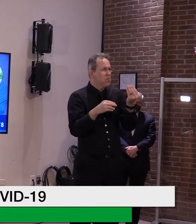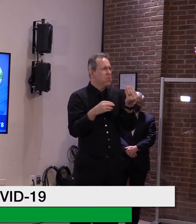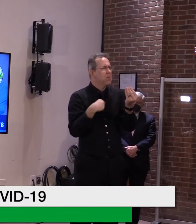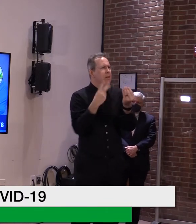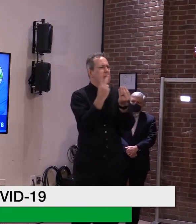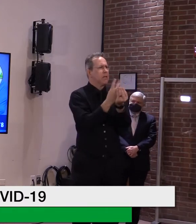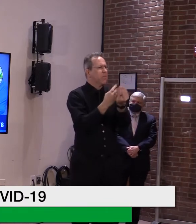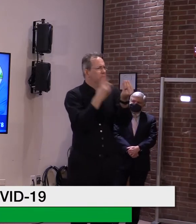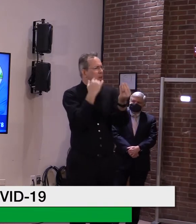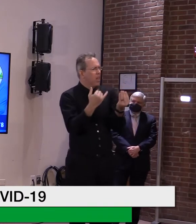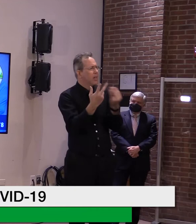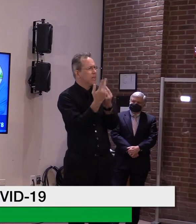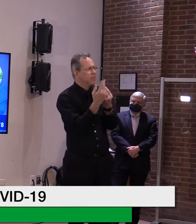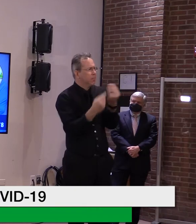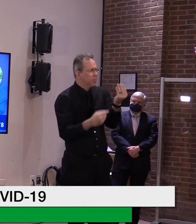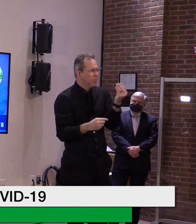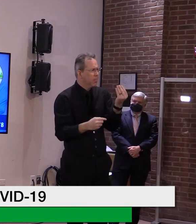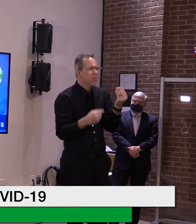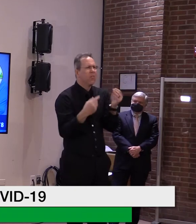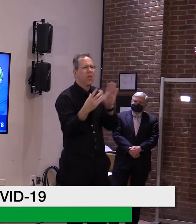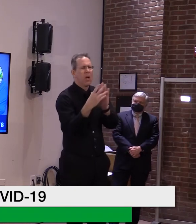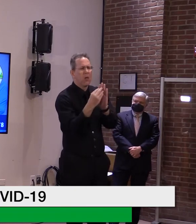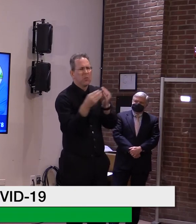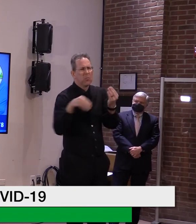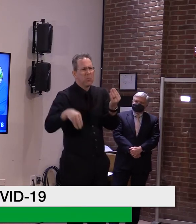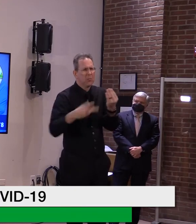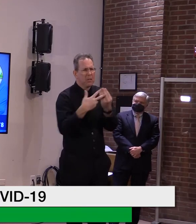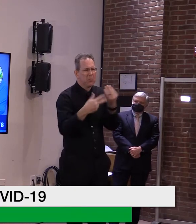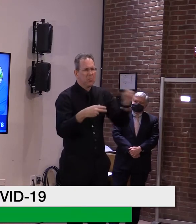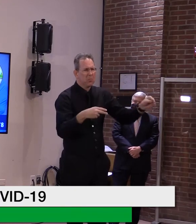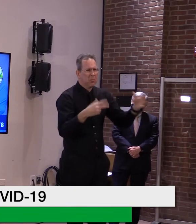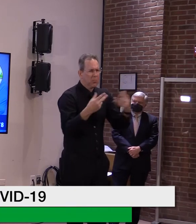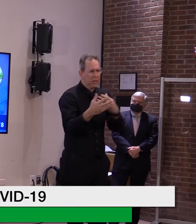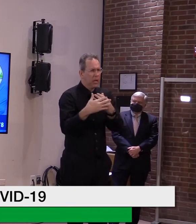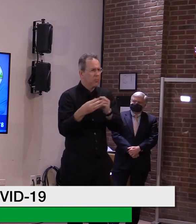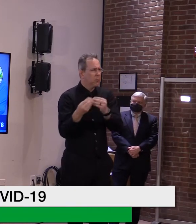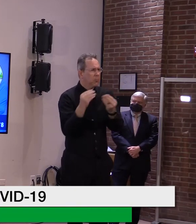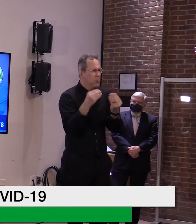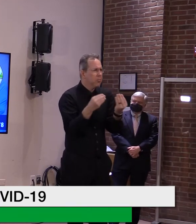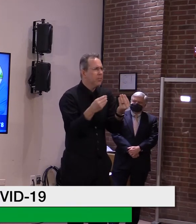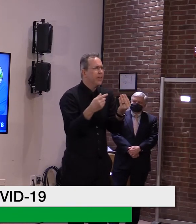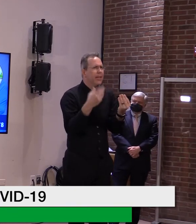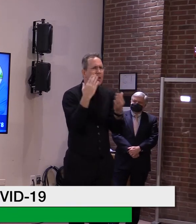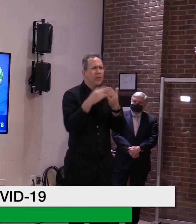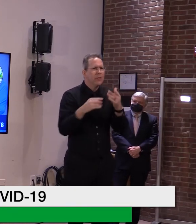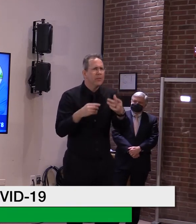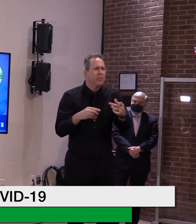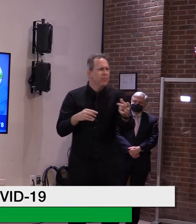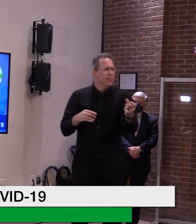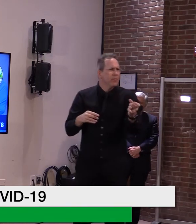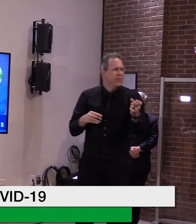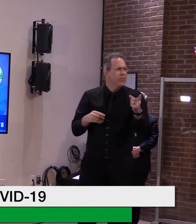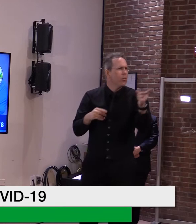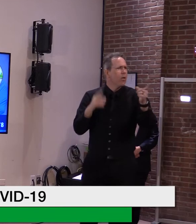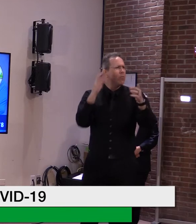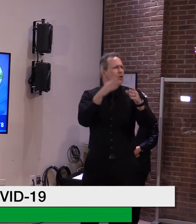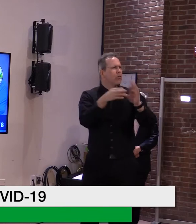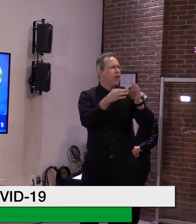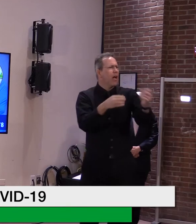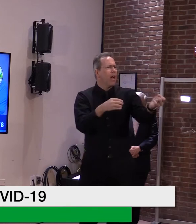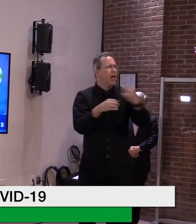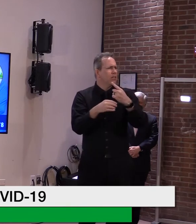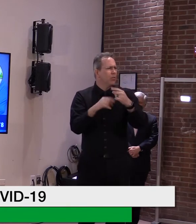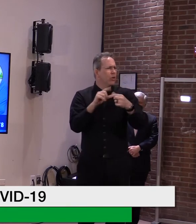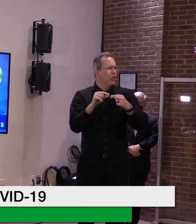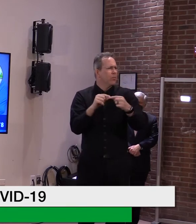wanted to add another answer to Calvin's question about moving up the registration and all that. You know, the goal here is to get all